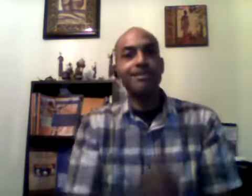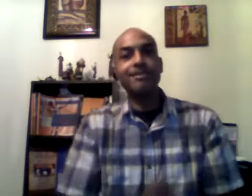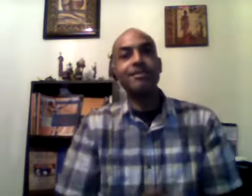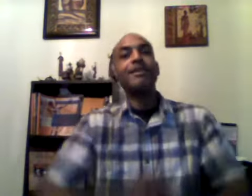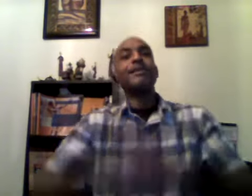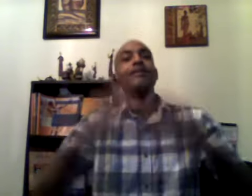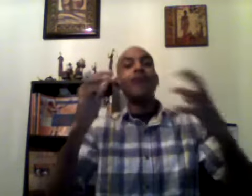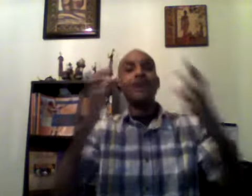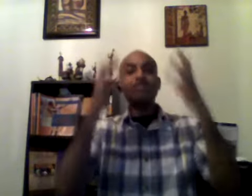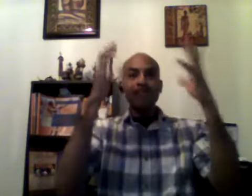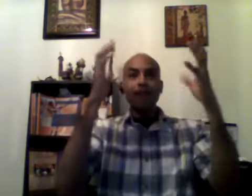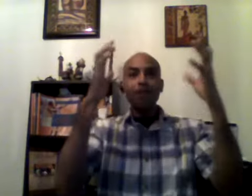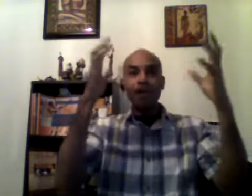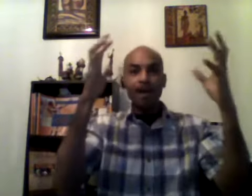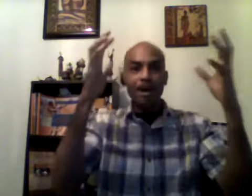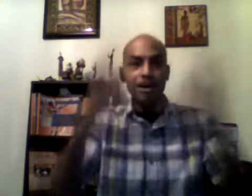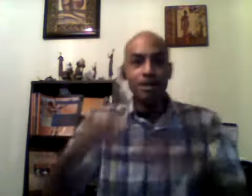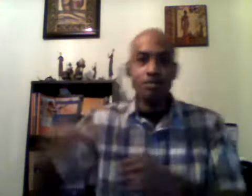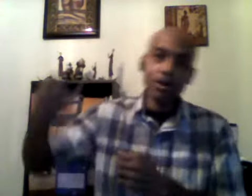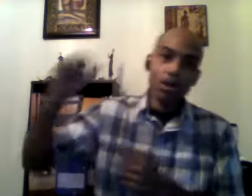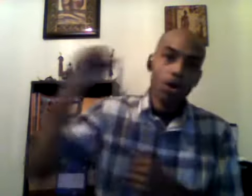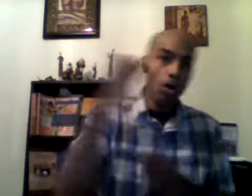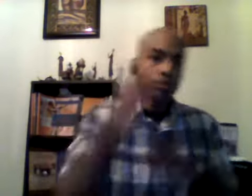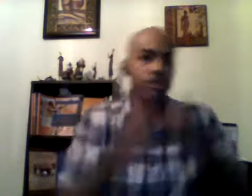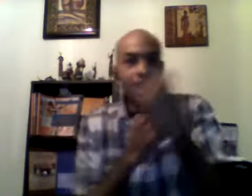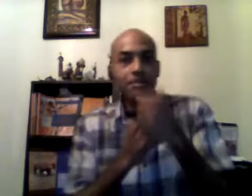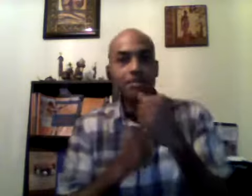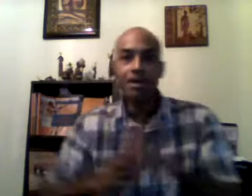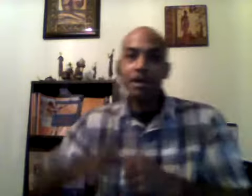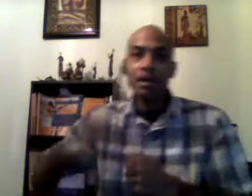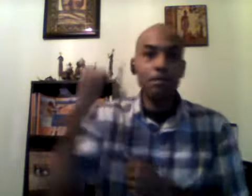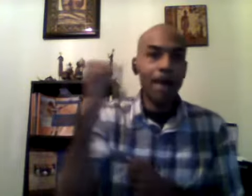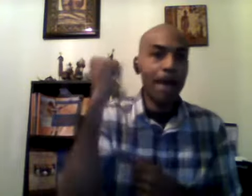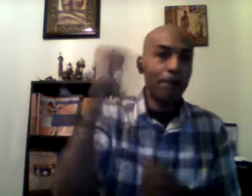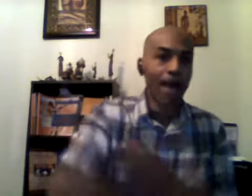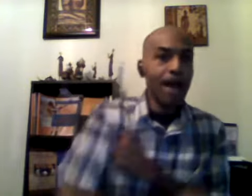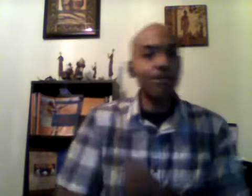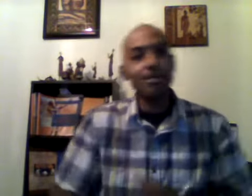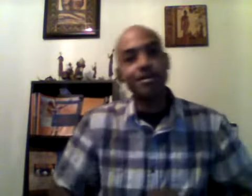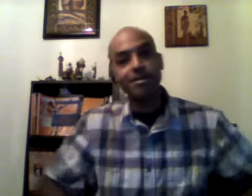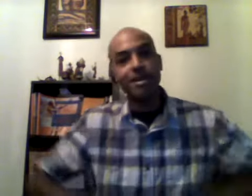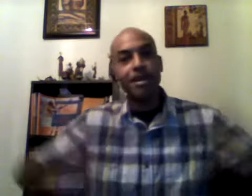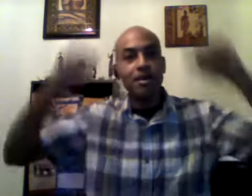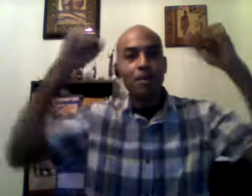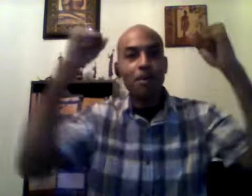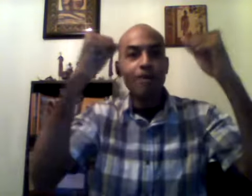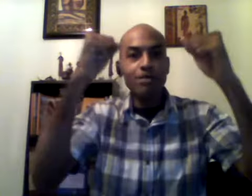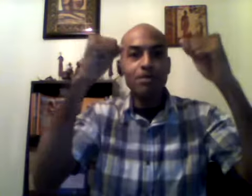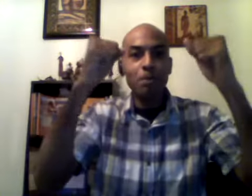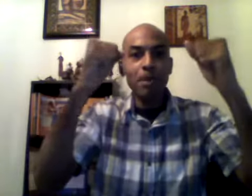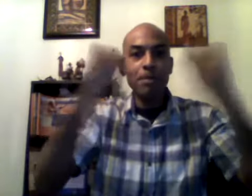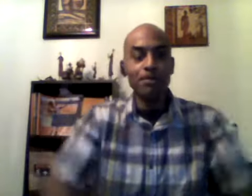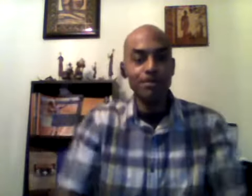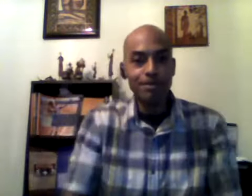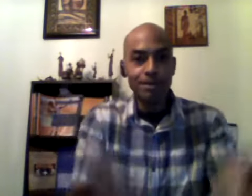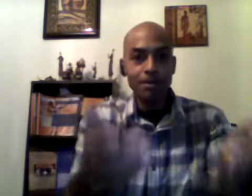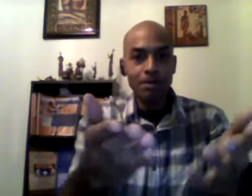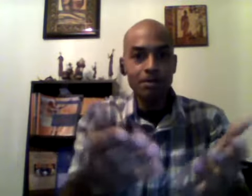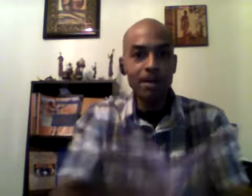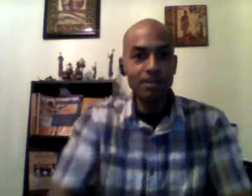assalamualaikum hotel black power power to the peace peace